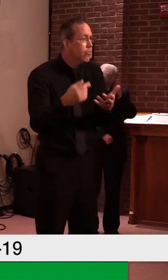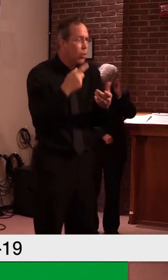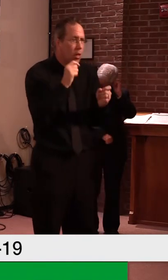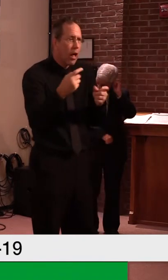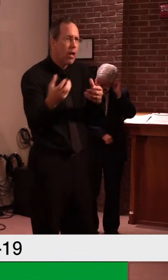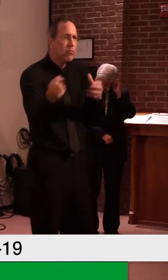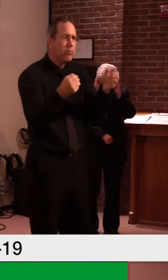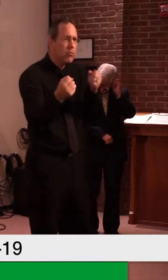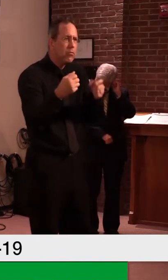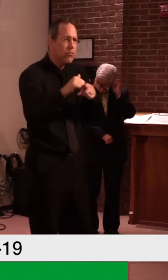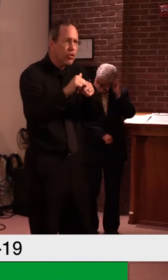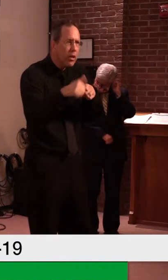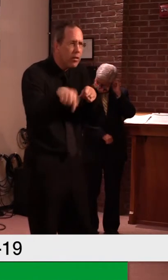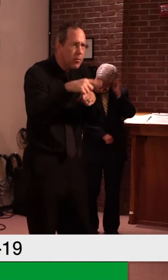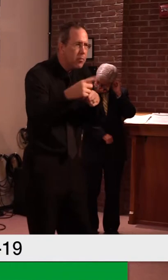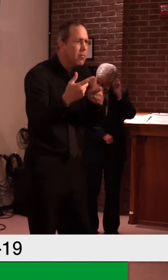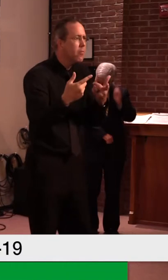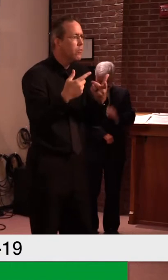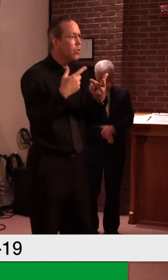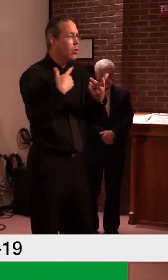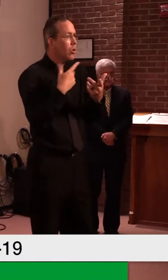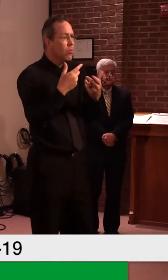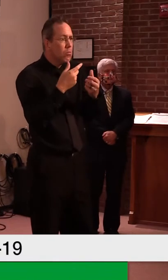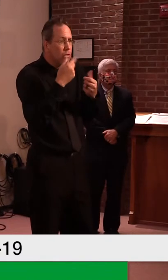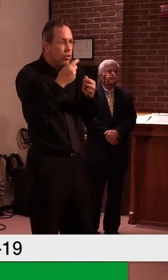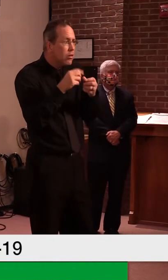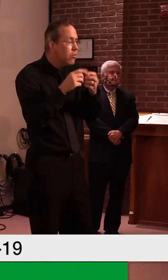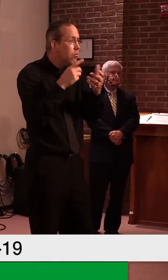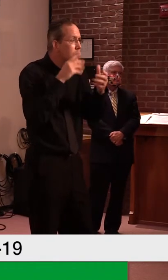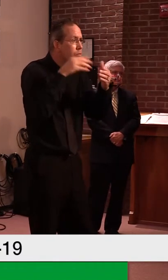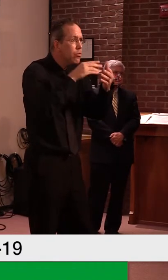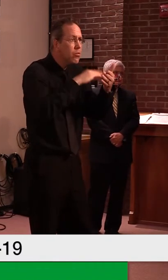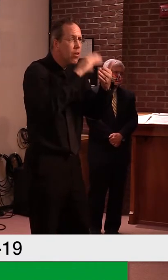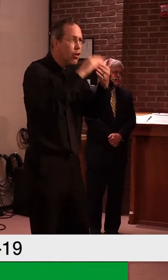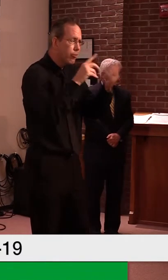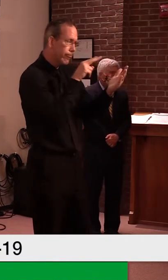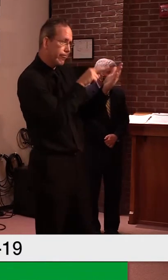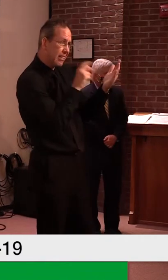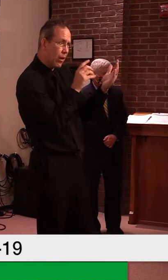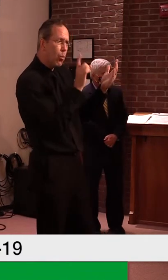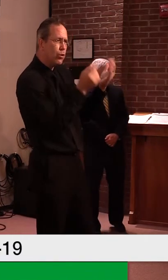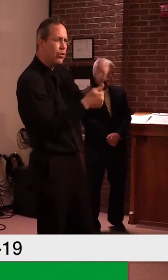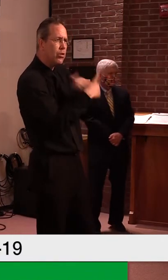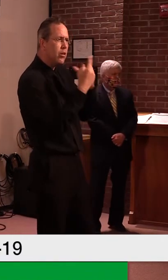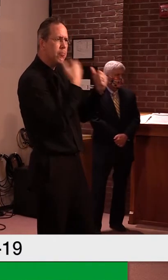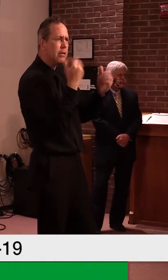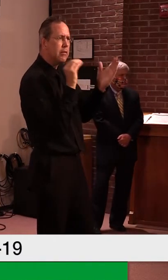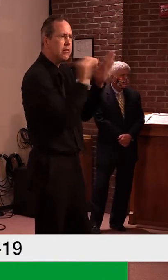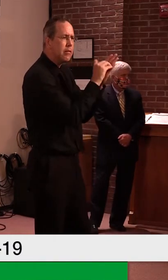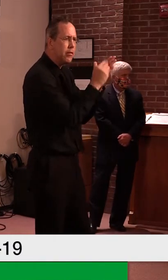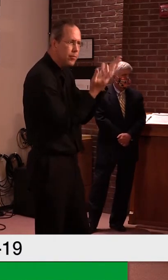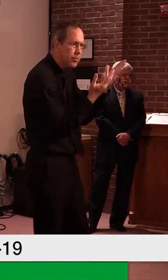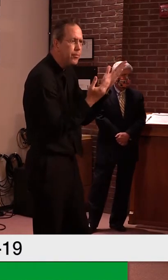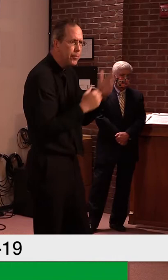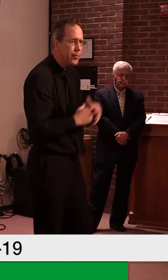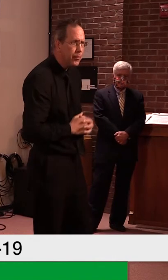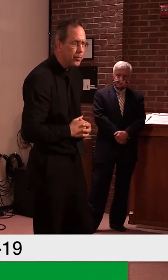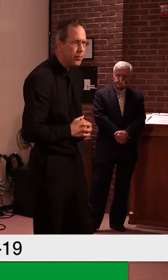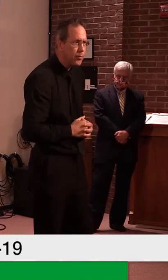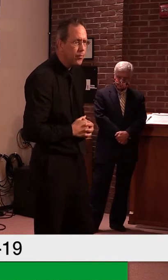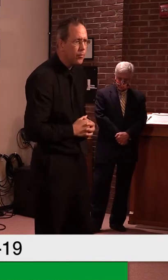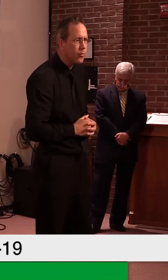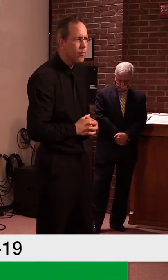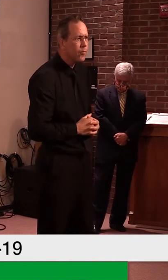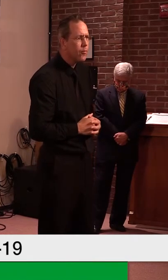broad interest in addressing the calendar issues in the legislature, uh, going forward. But that doesn't really,